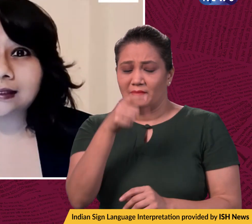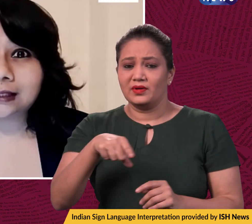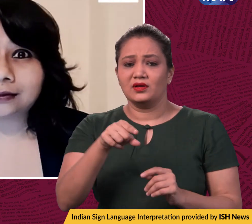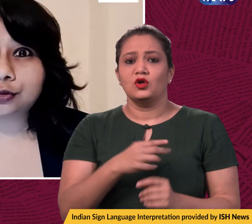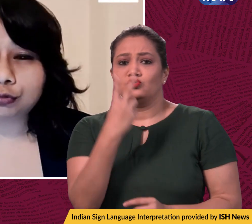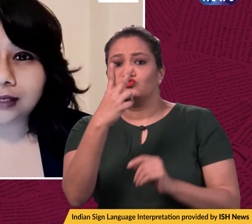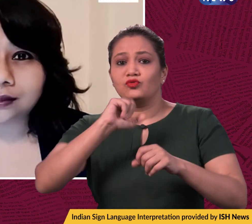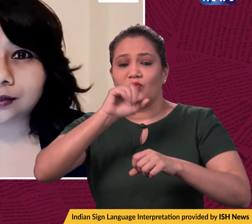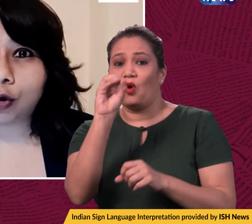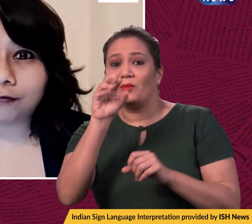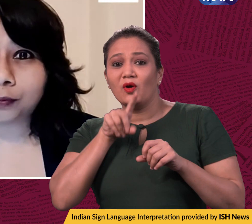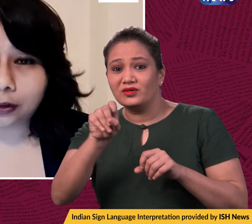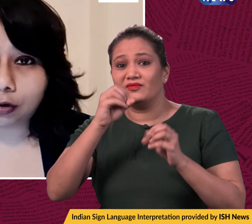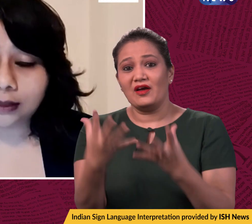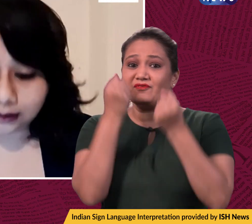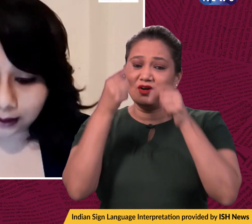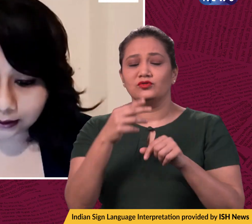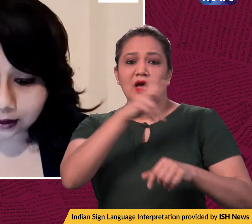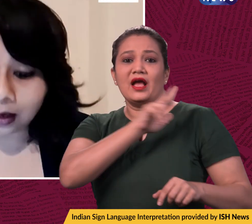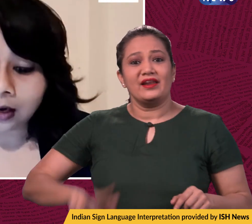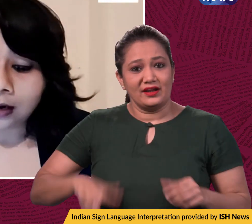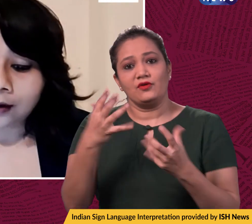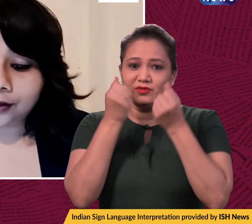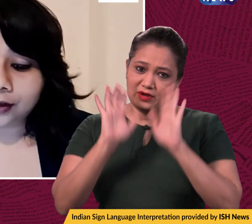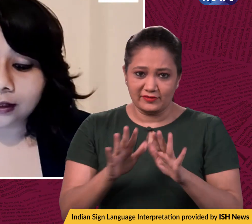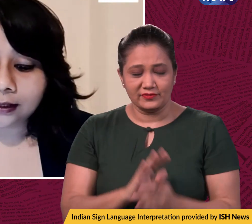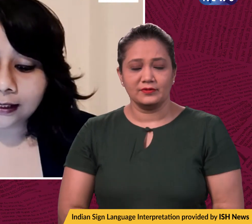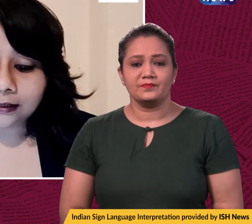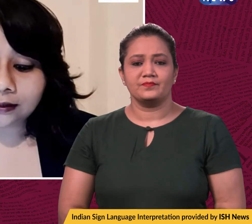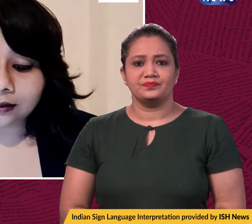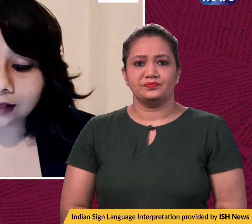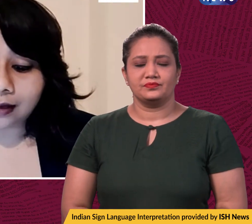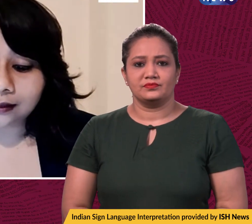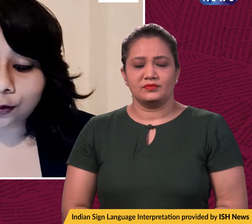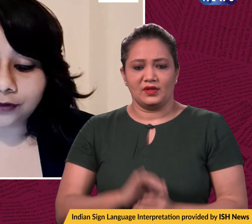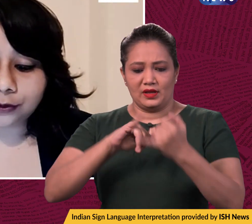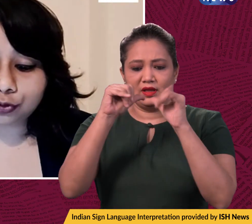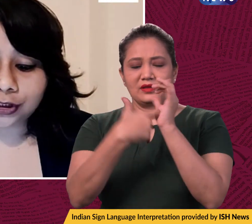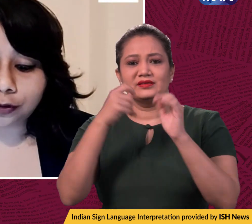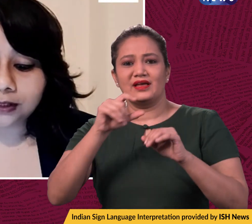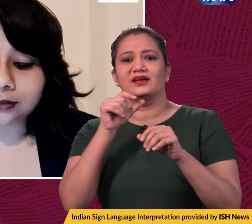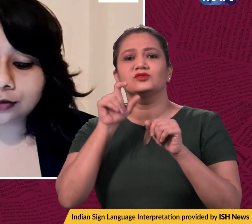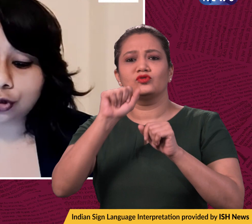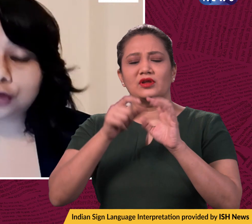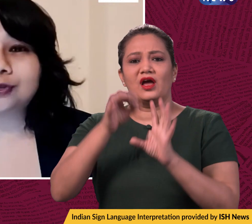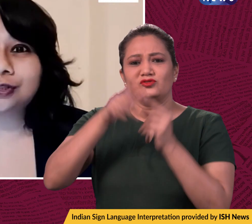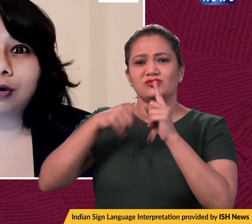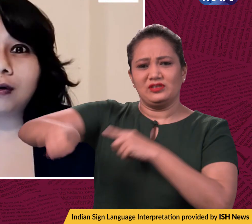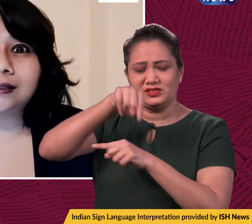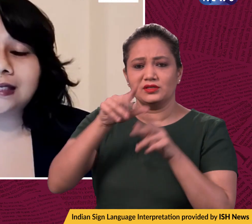detected two cases of Omicron in Karnataka. The Indian SARS-CoV-2 Genomics Consortium, which is called the